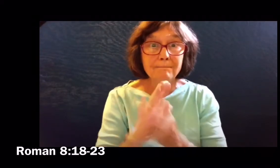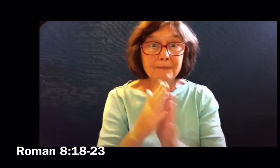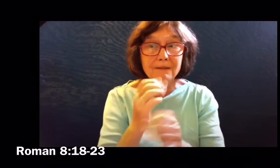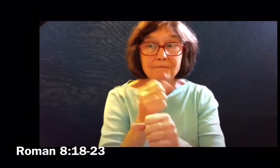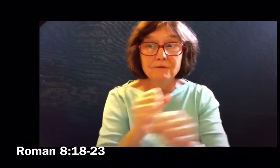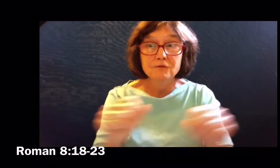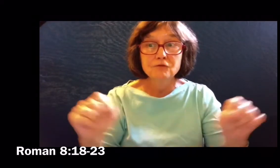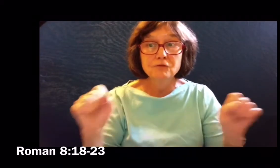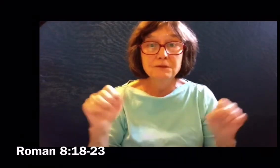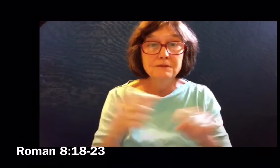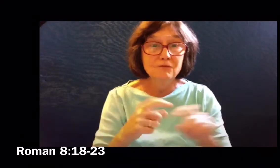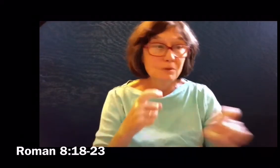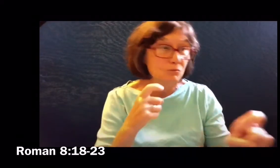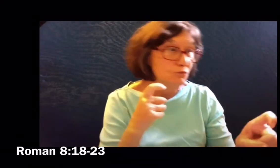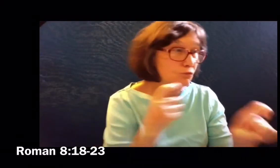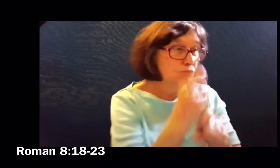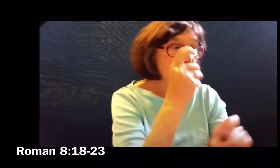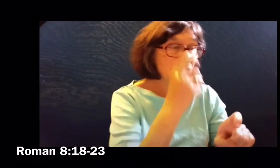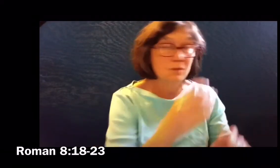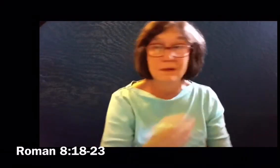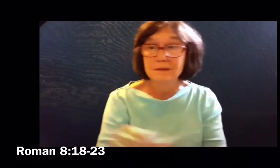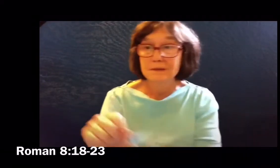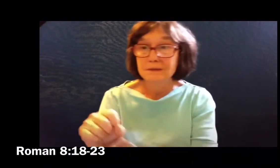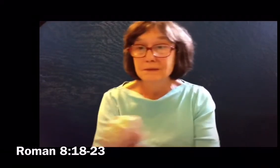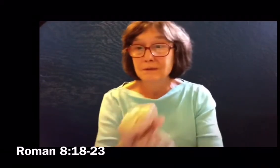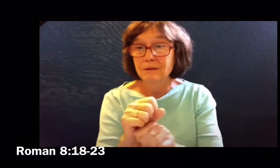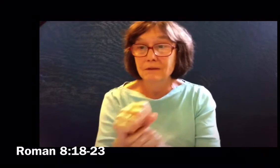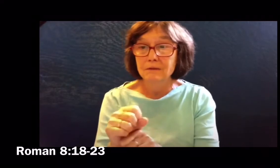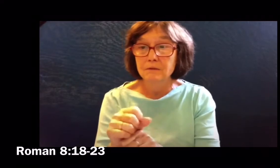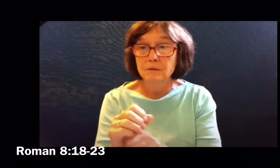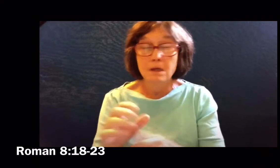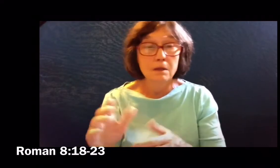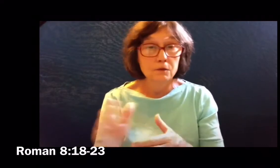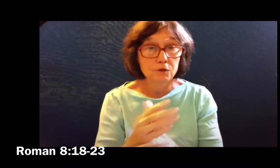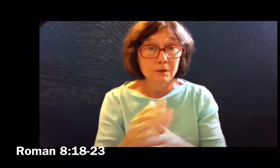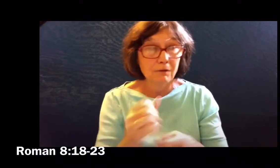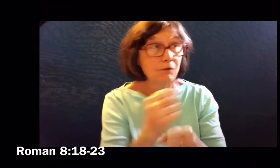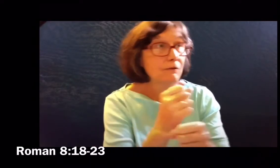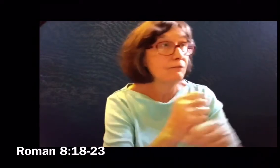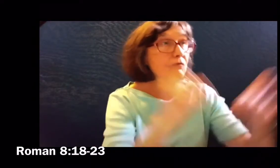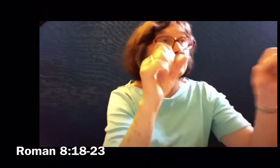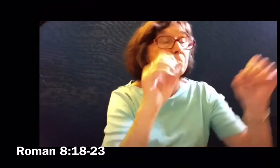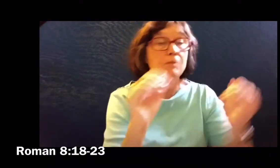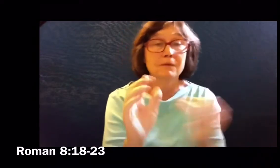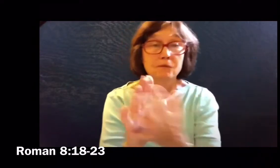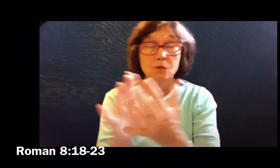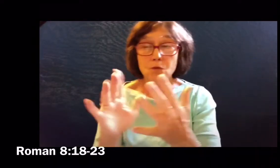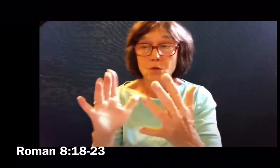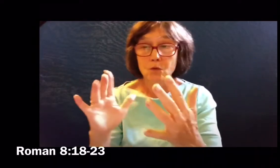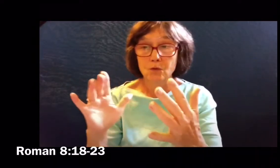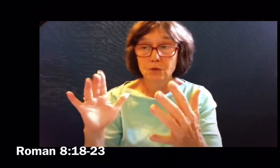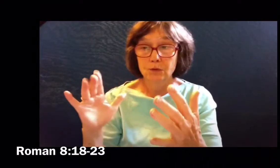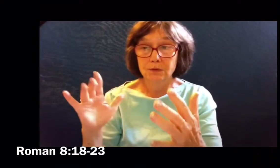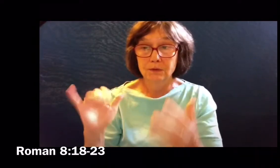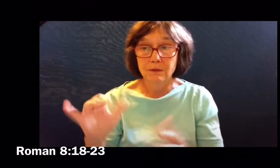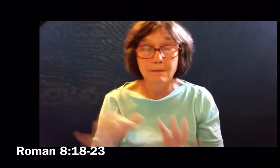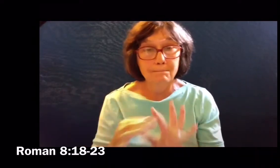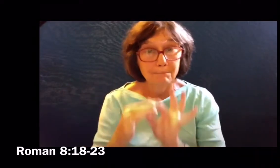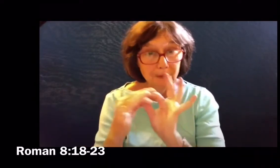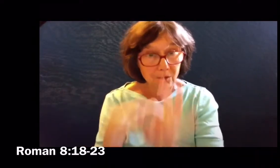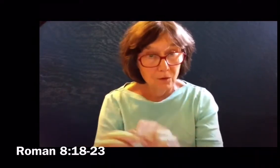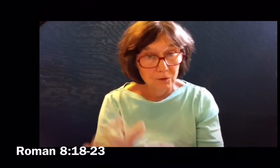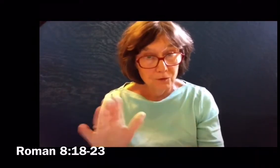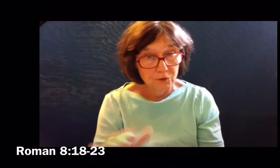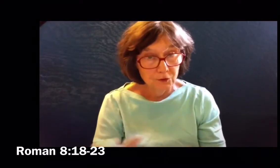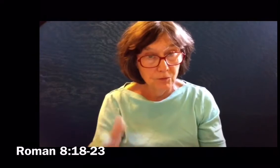would be set free from slavery to corruption and share in the glorious freedom